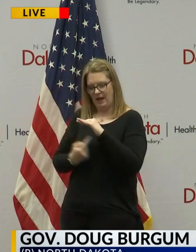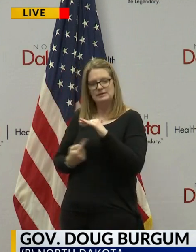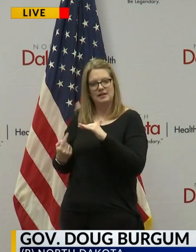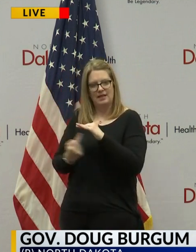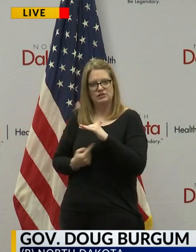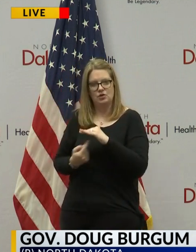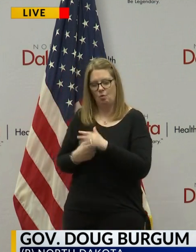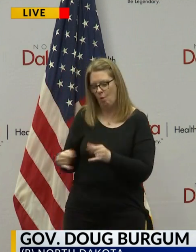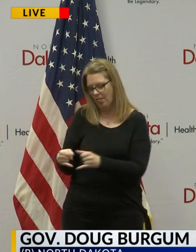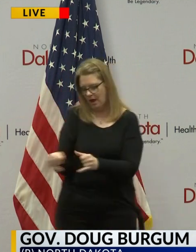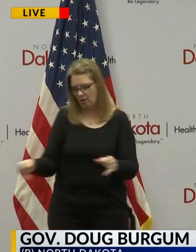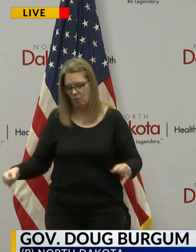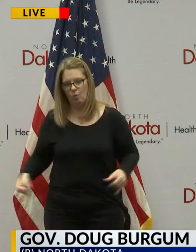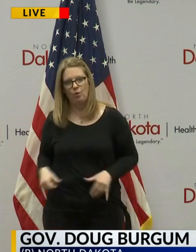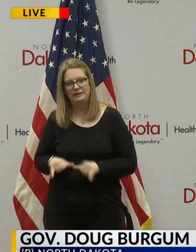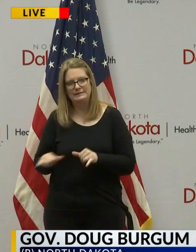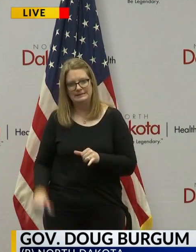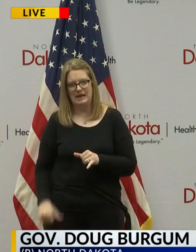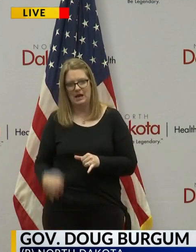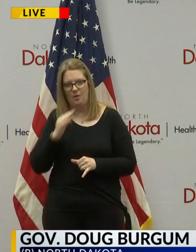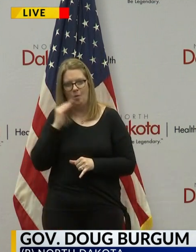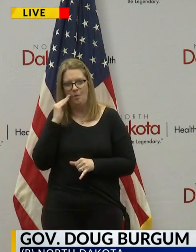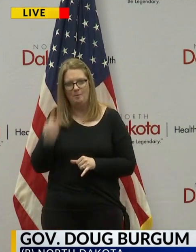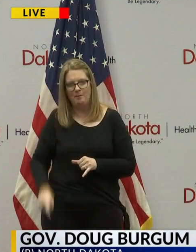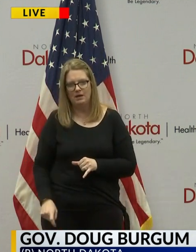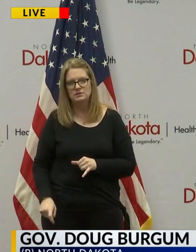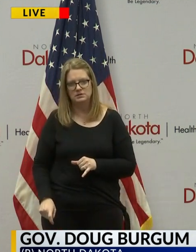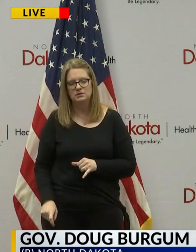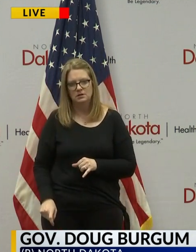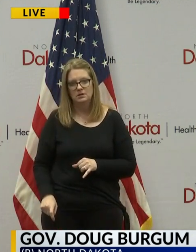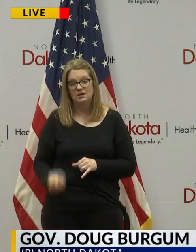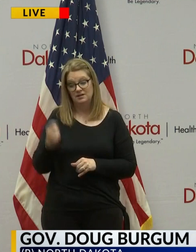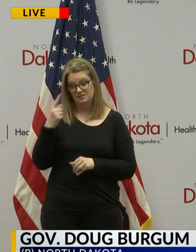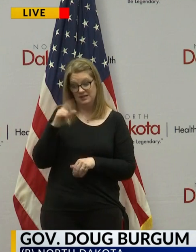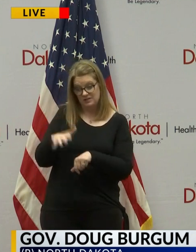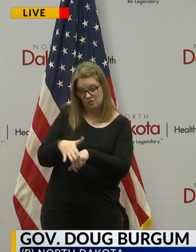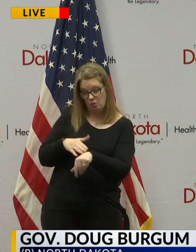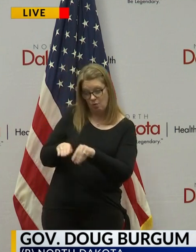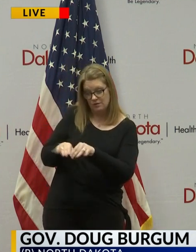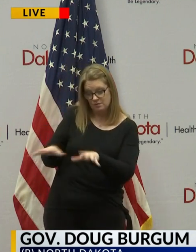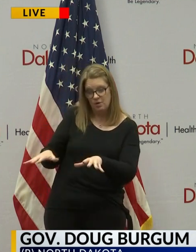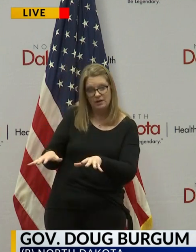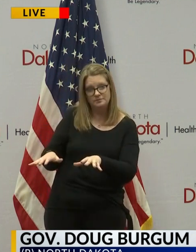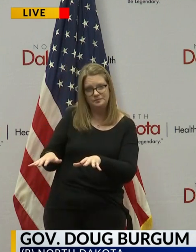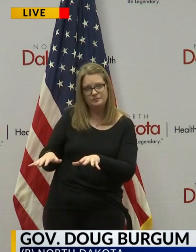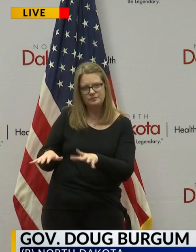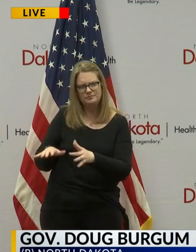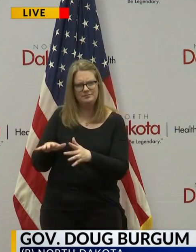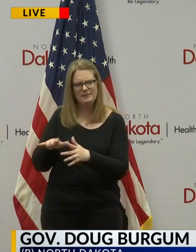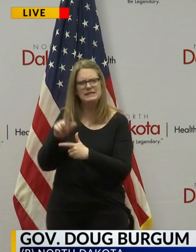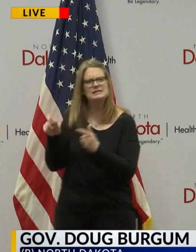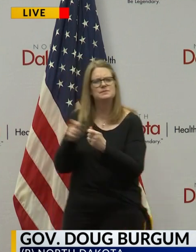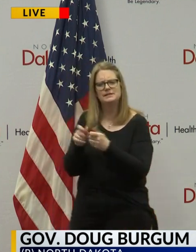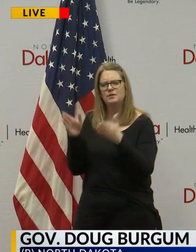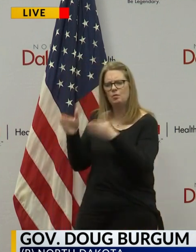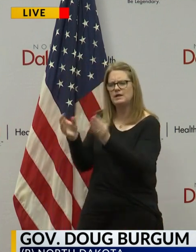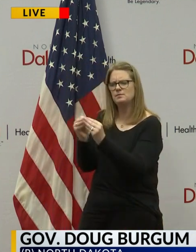quarantine, the orders that go in, and that helps slow the spread in a targeted way versus us having to,